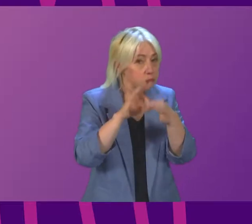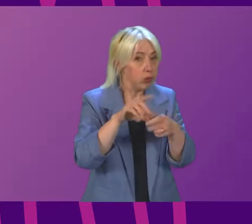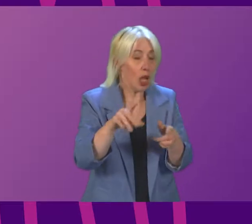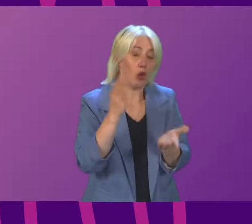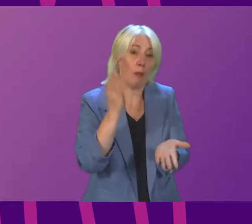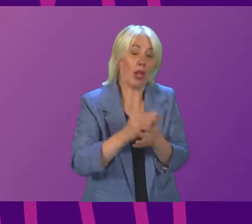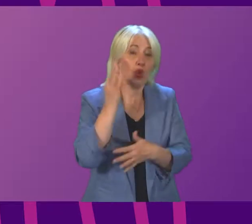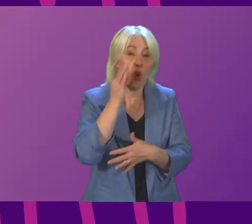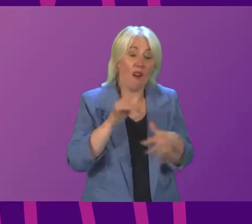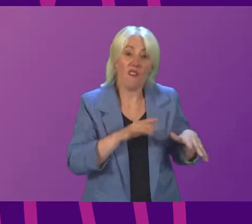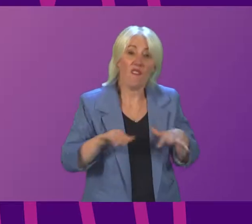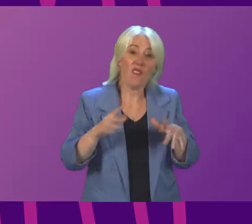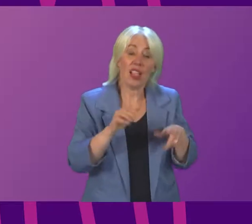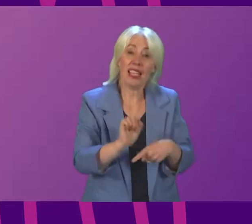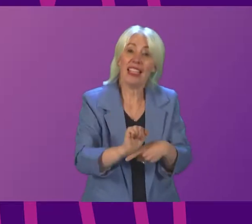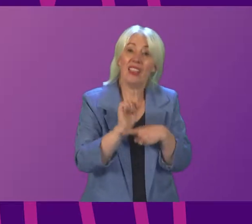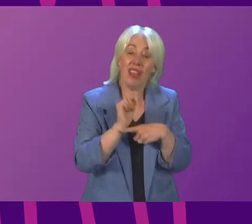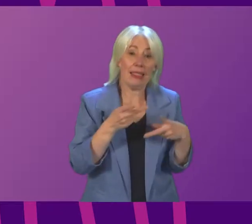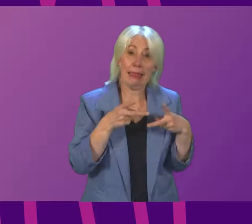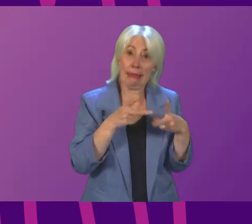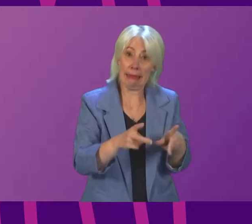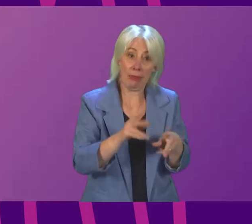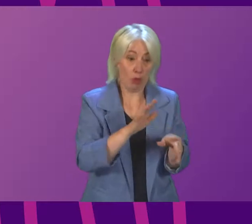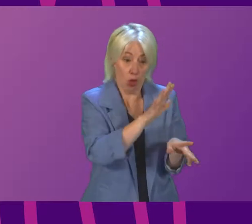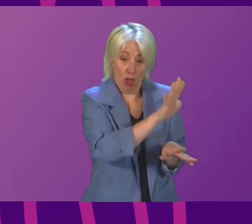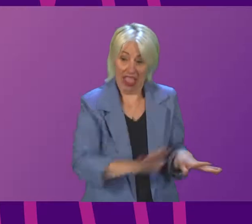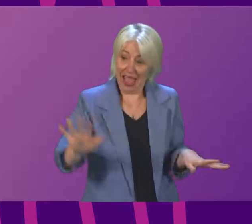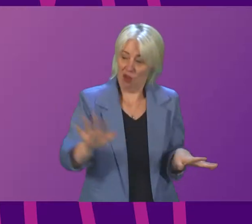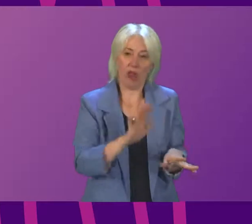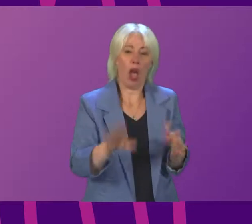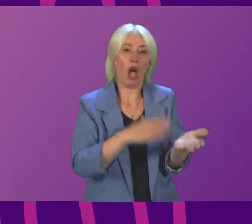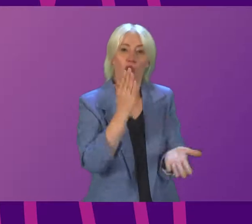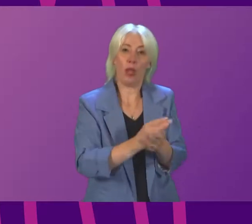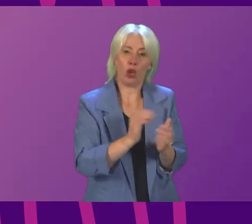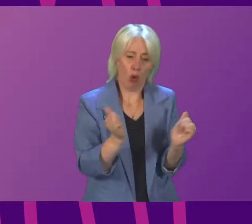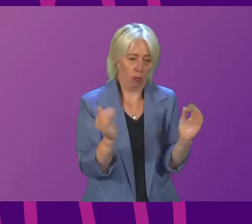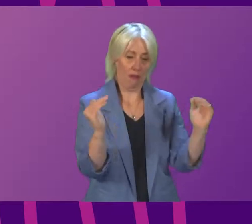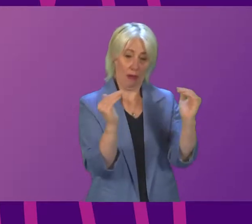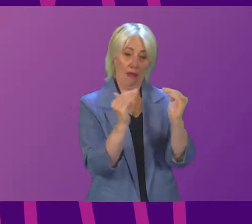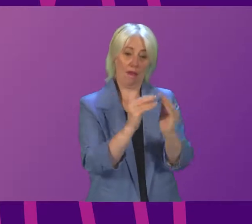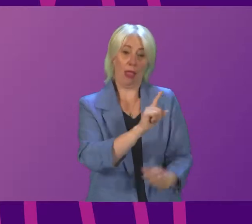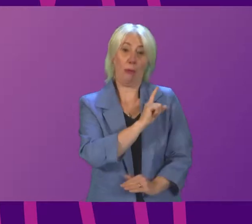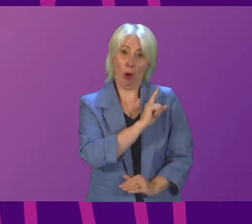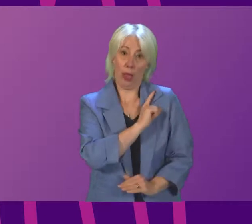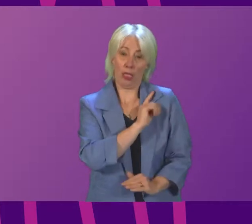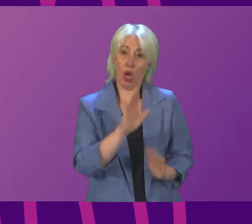across the whole of Dumfries and Galloway are fit for purpose to protect the communities from severe impact of flooding in the future? Cabinet